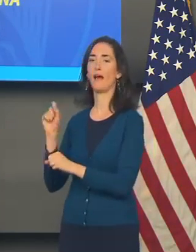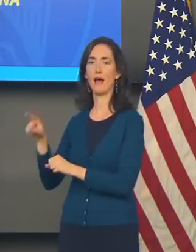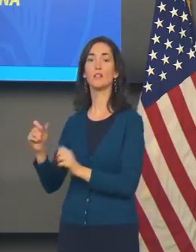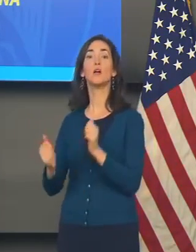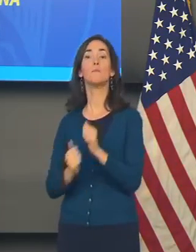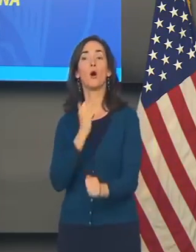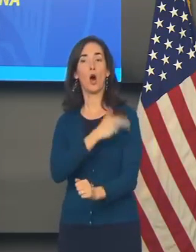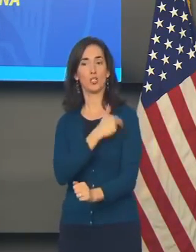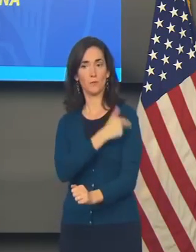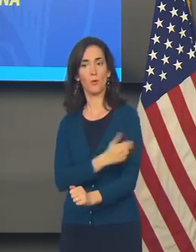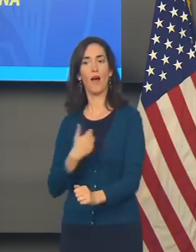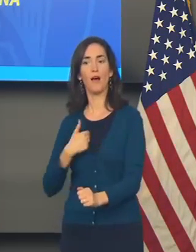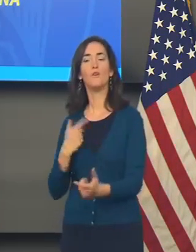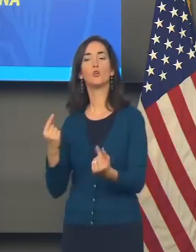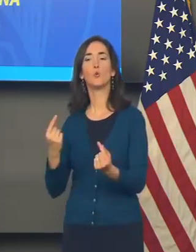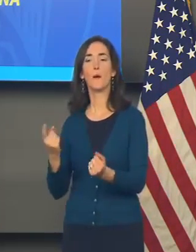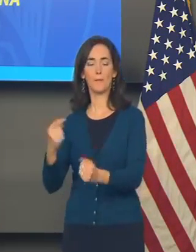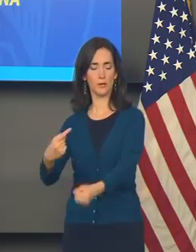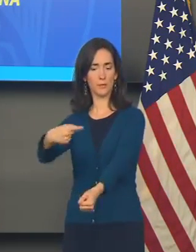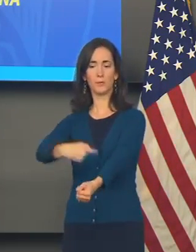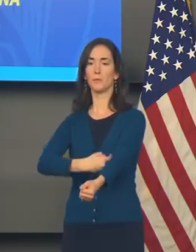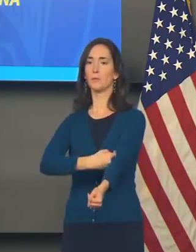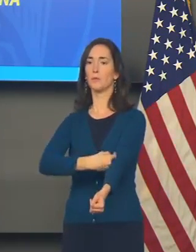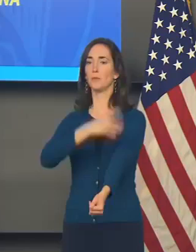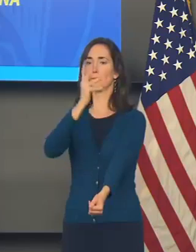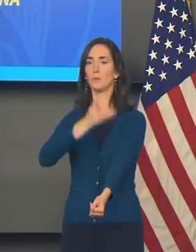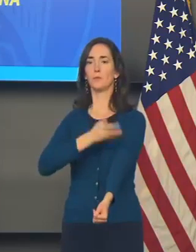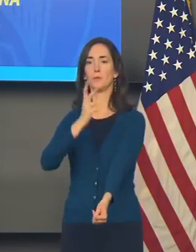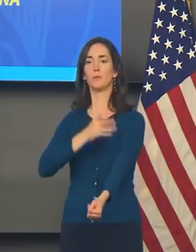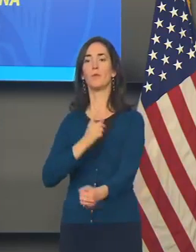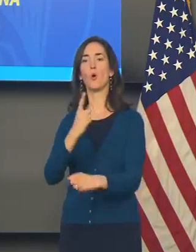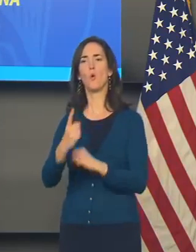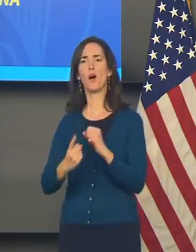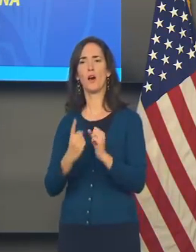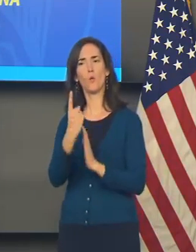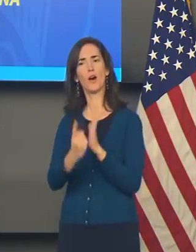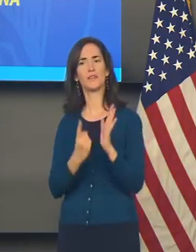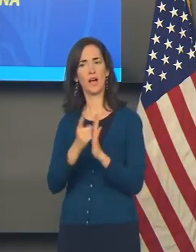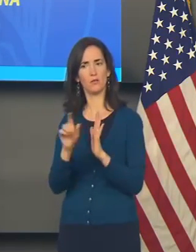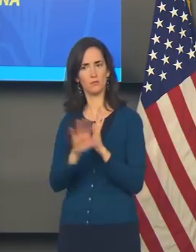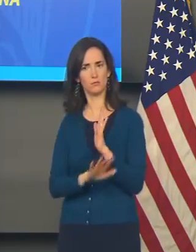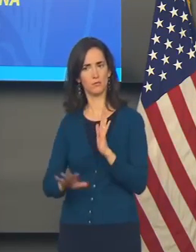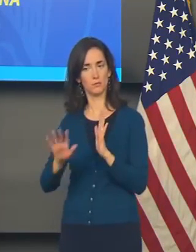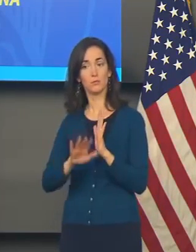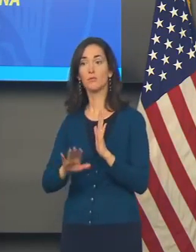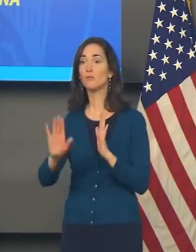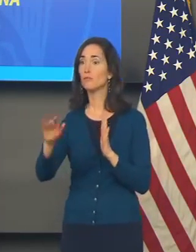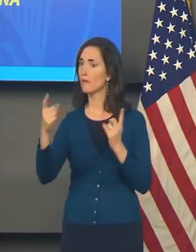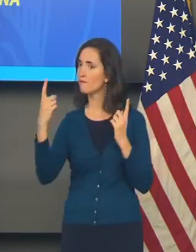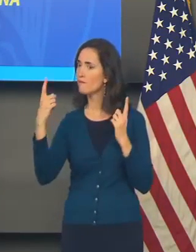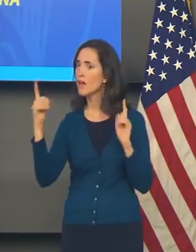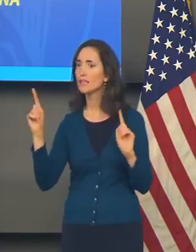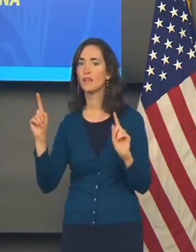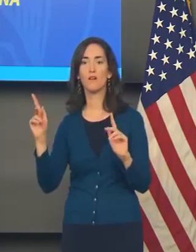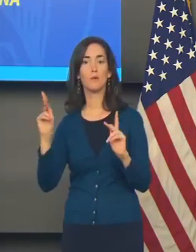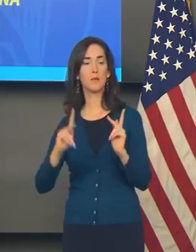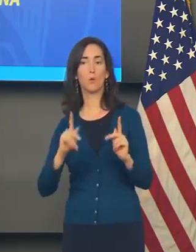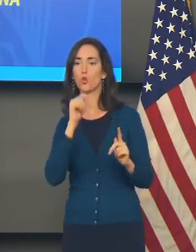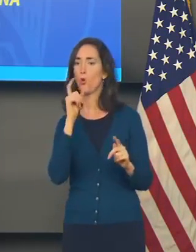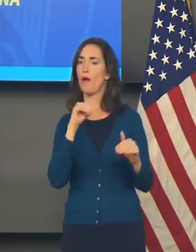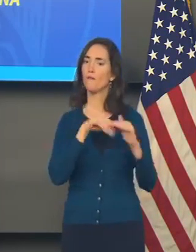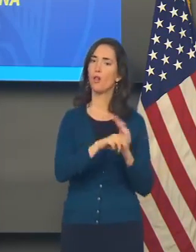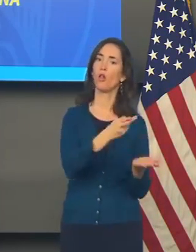this treatment. It's given by infusion that usually takes an hour. It is effective at keeping people out of the hospital.